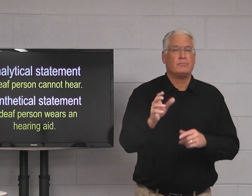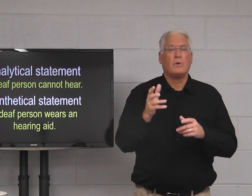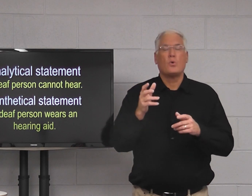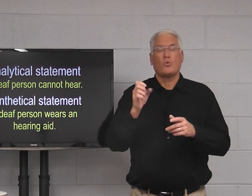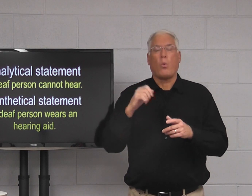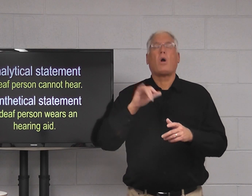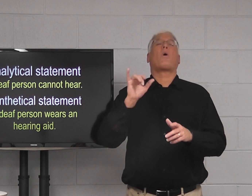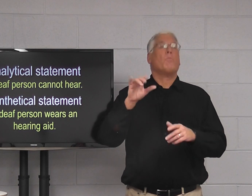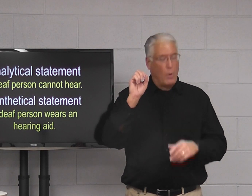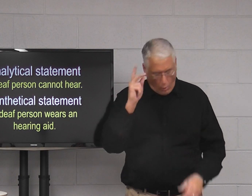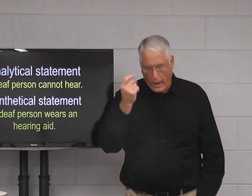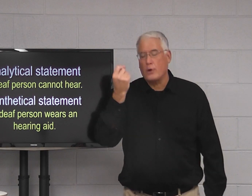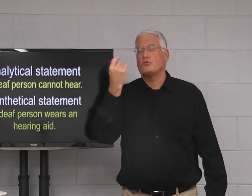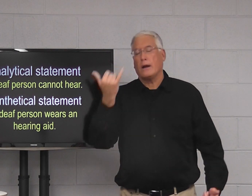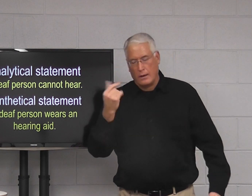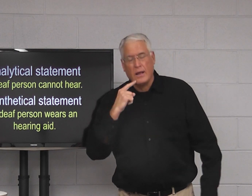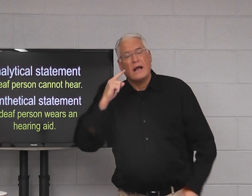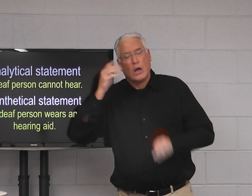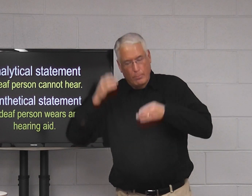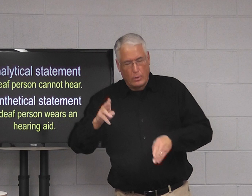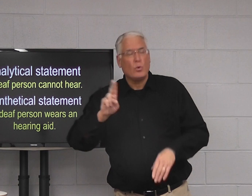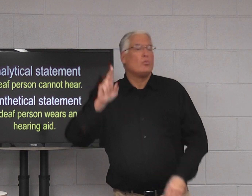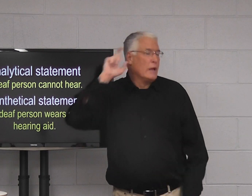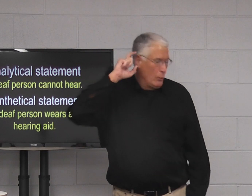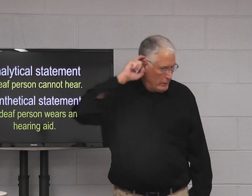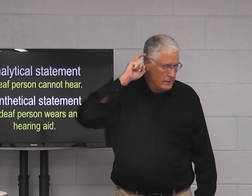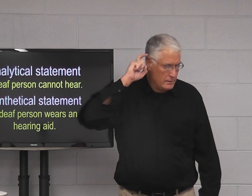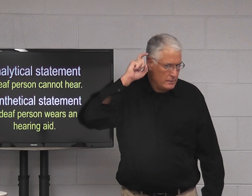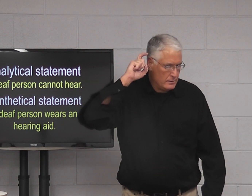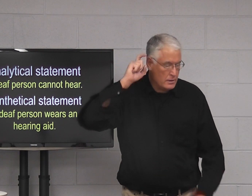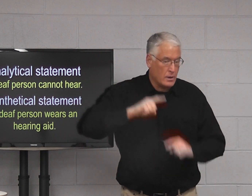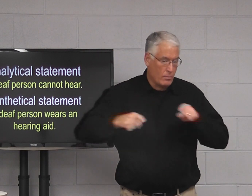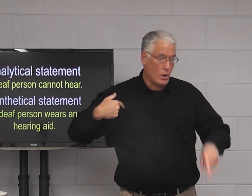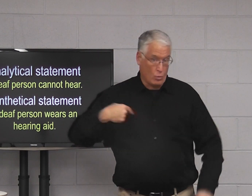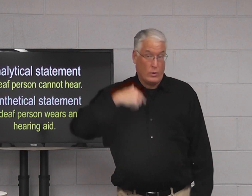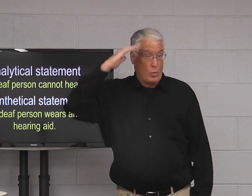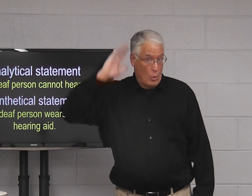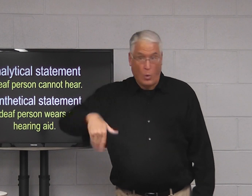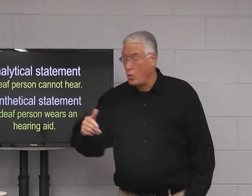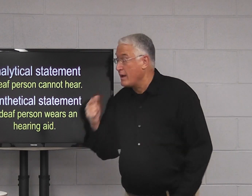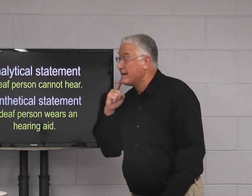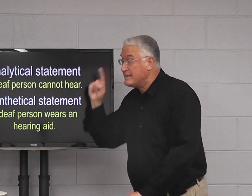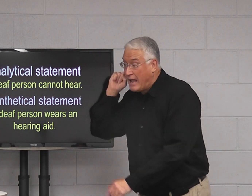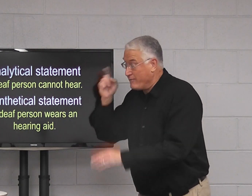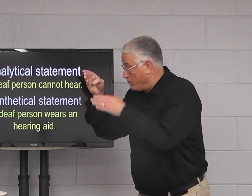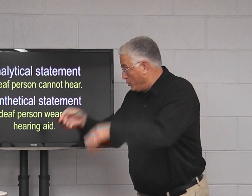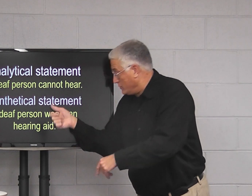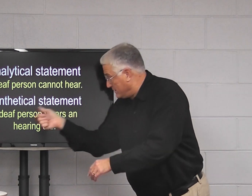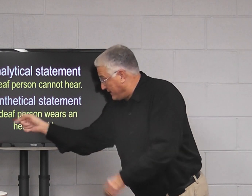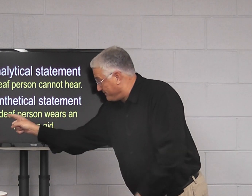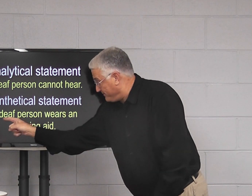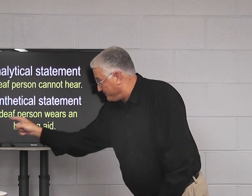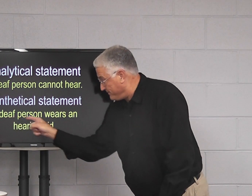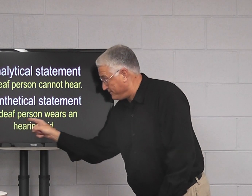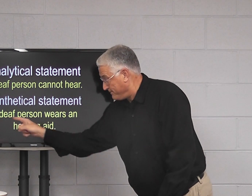That's been added but not always true. But we know that a deaf person